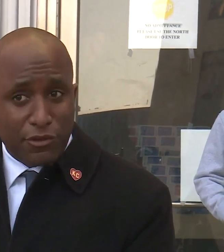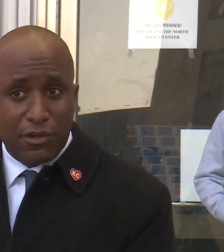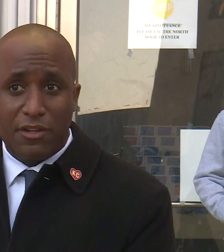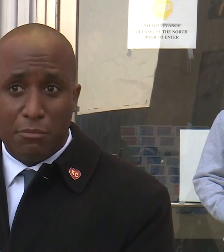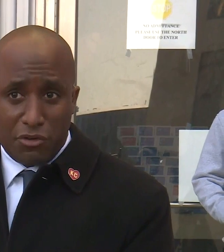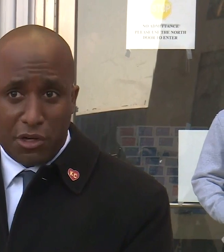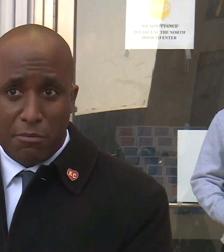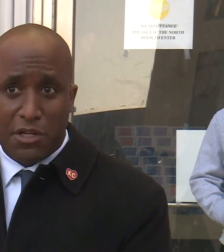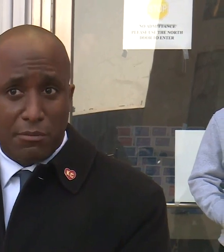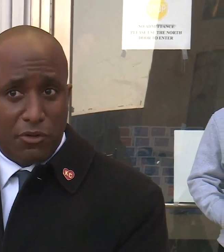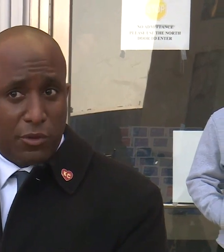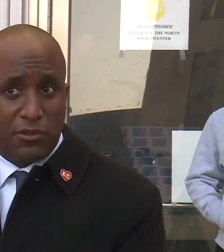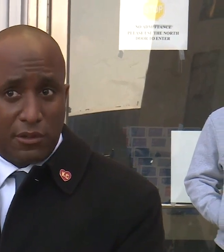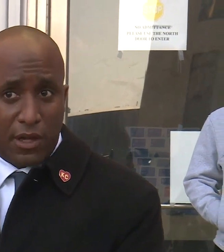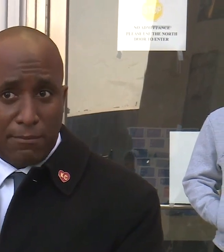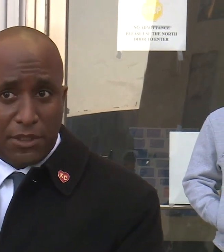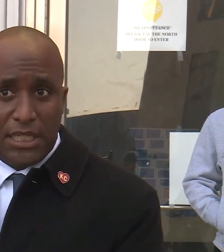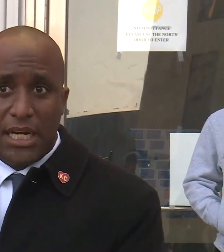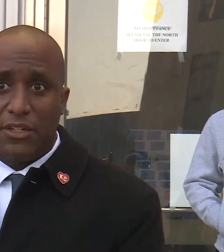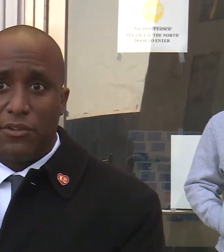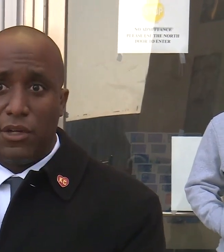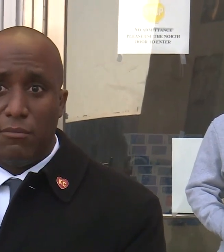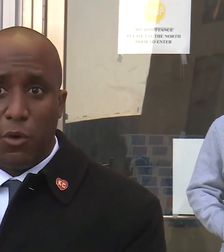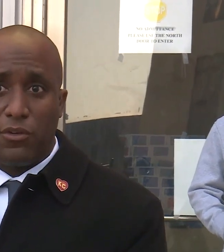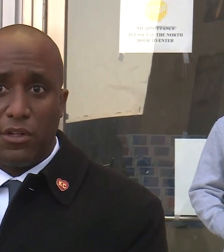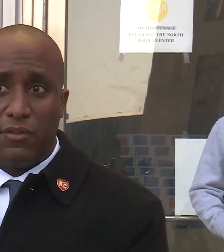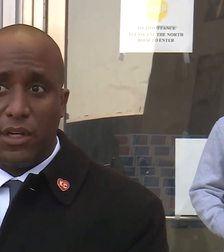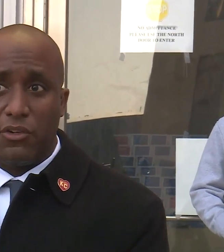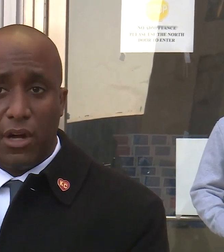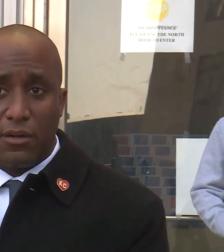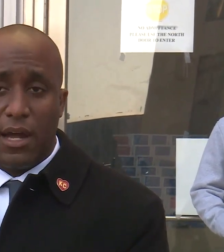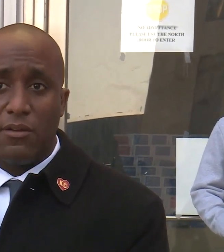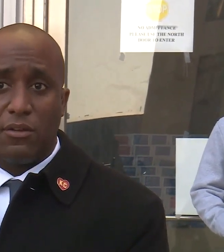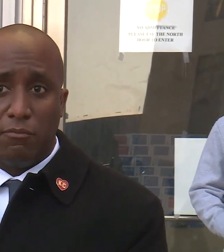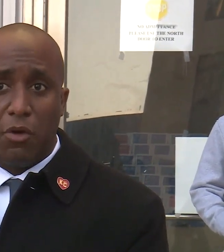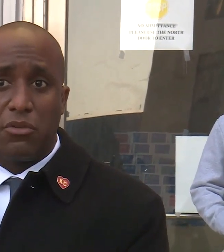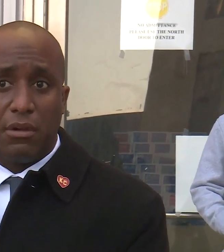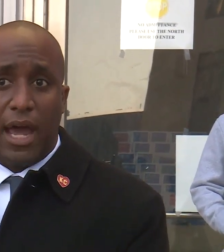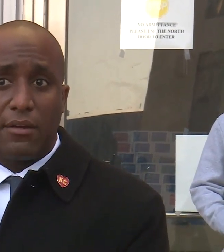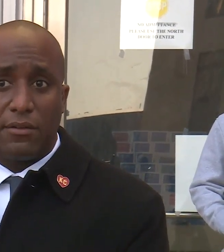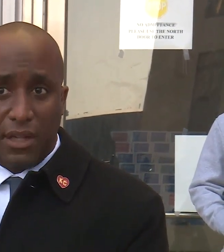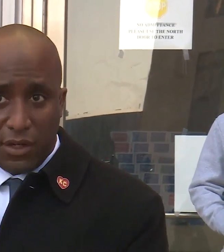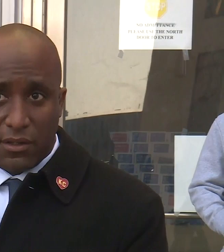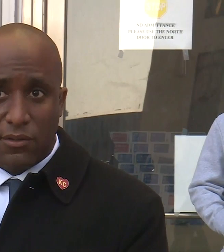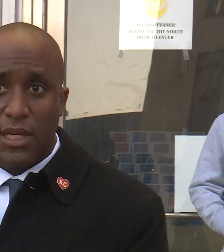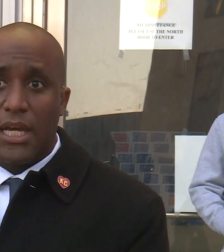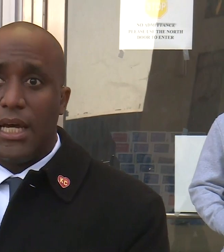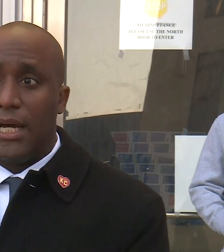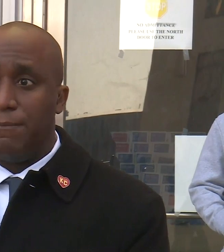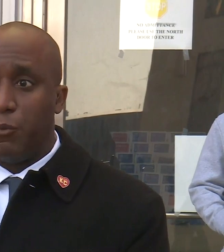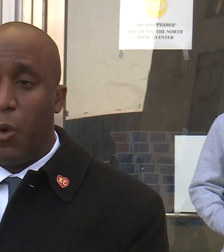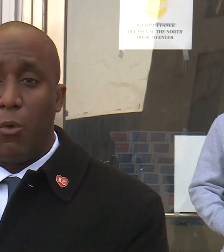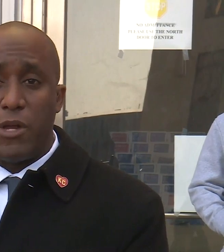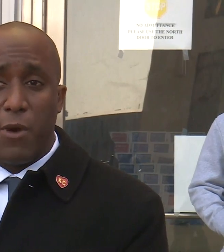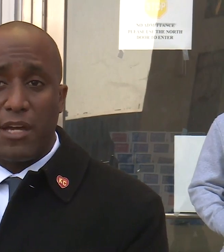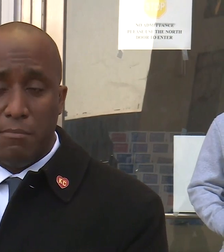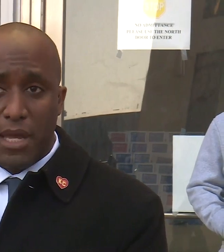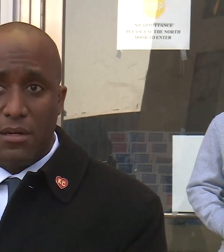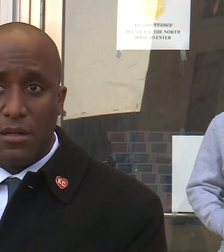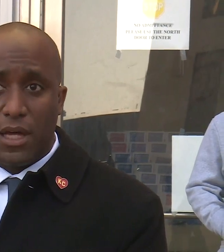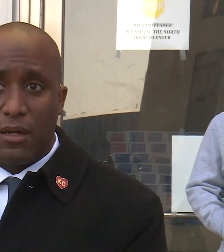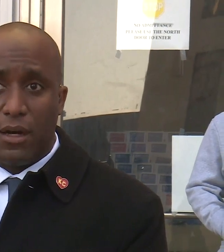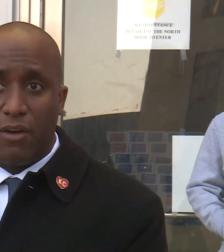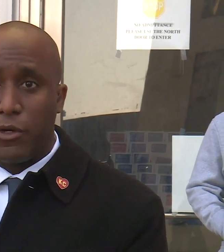midwestern states, Michigan being the most recent example, you're seeing more significant shutdowns of most activities. While we